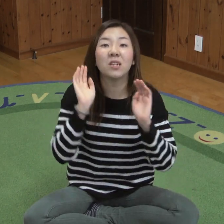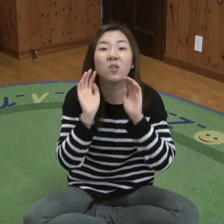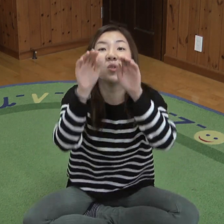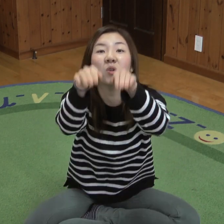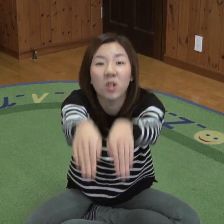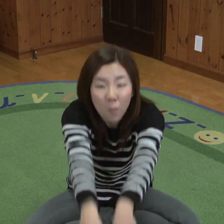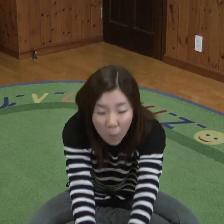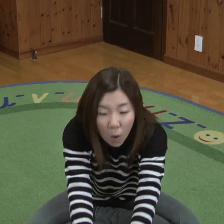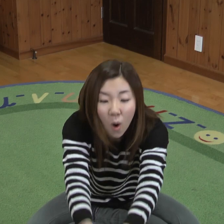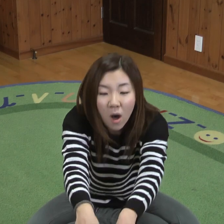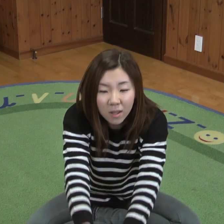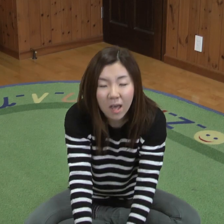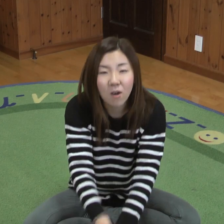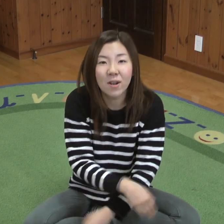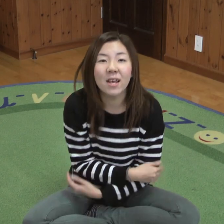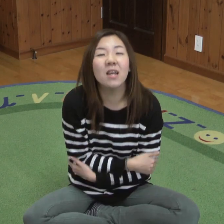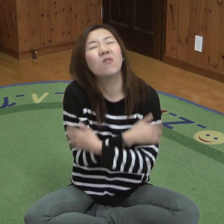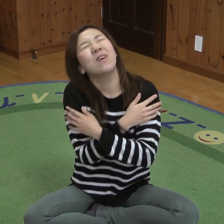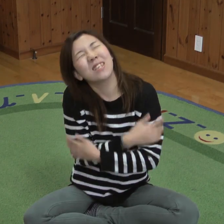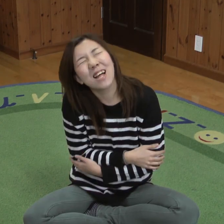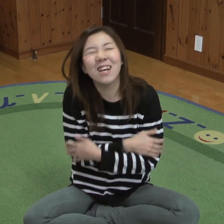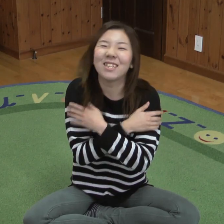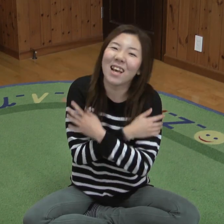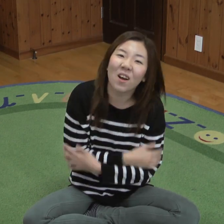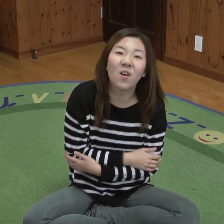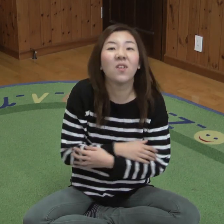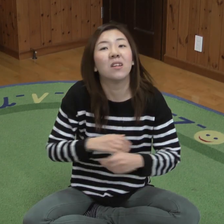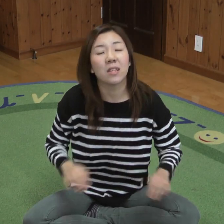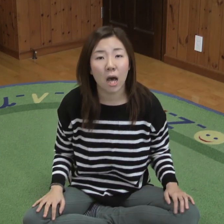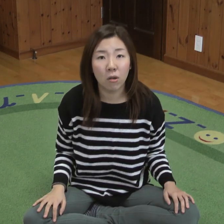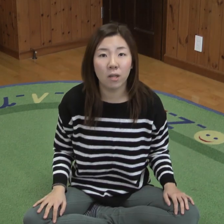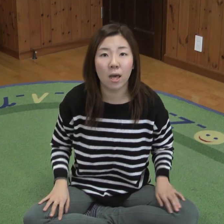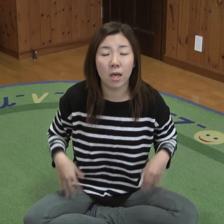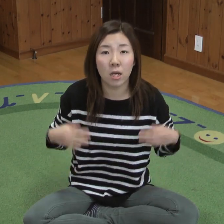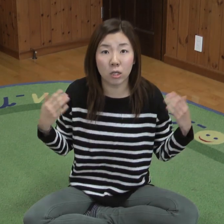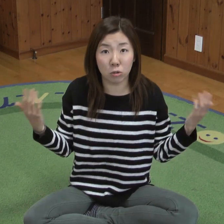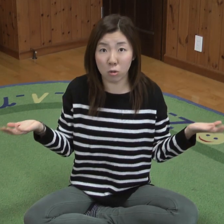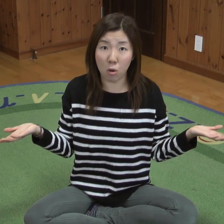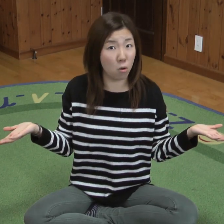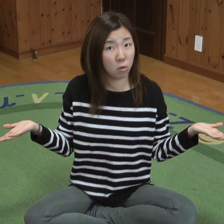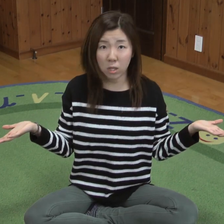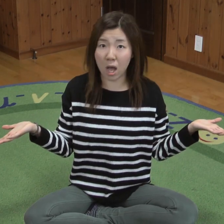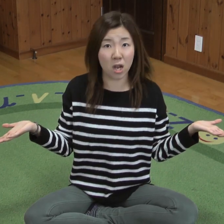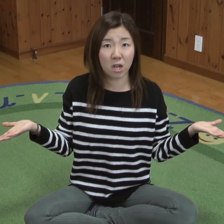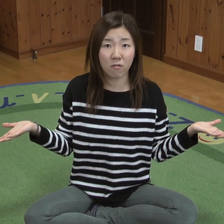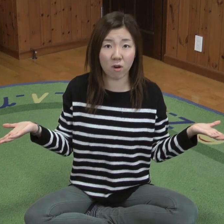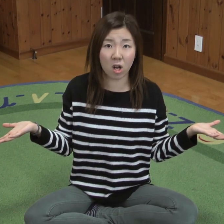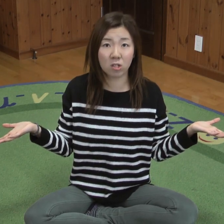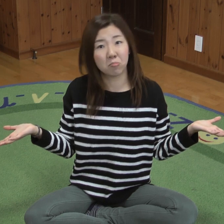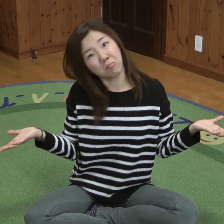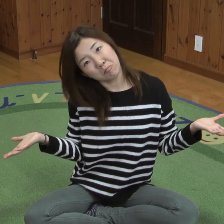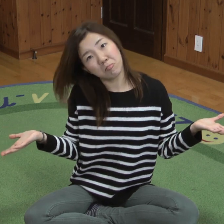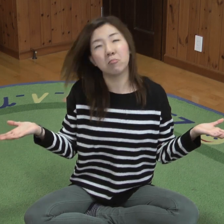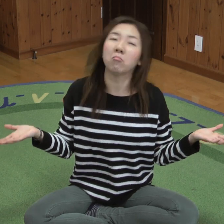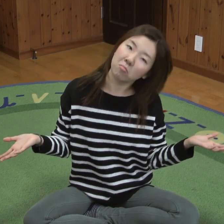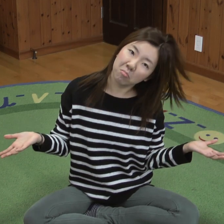on a tiny log. Frogs sat